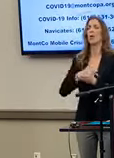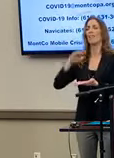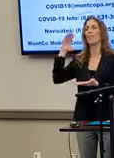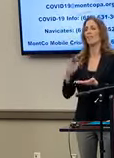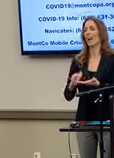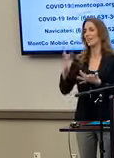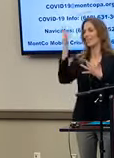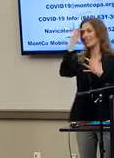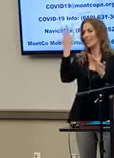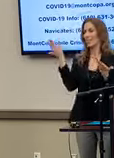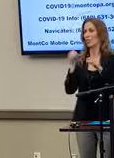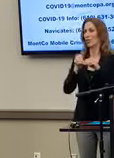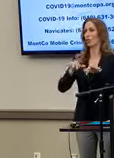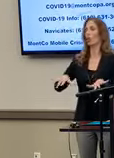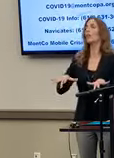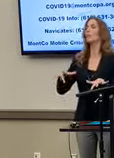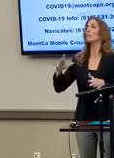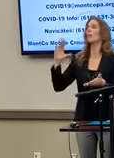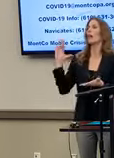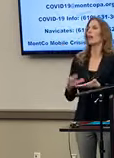disease burden here in the county.